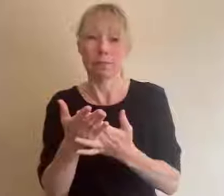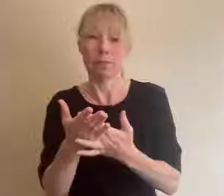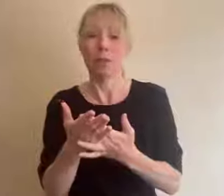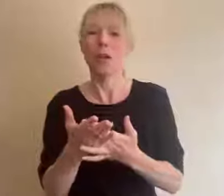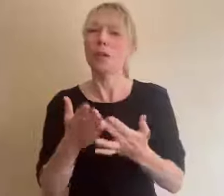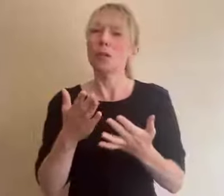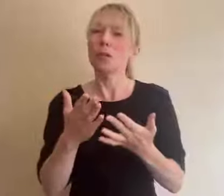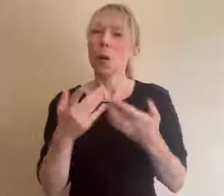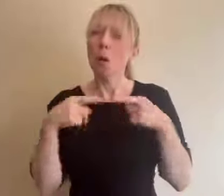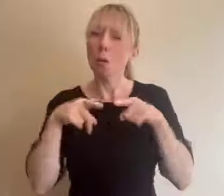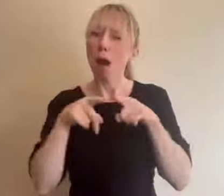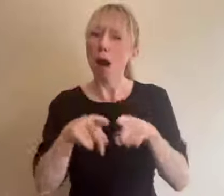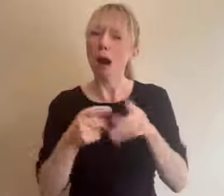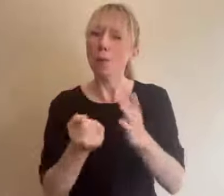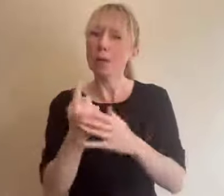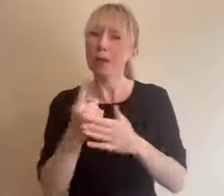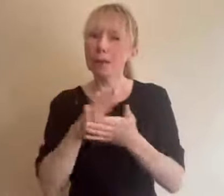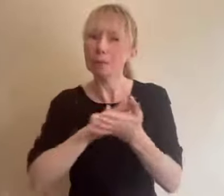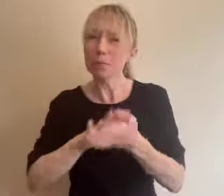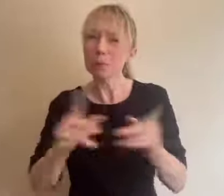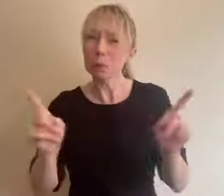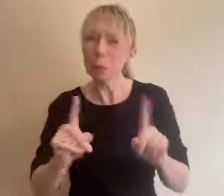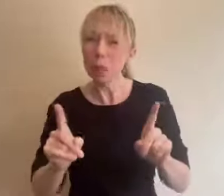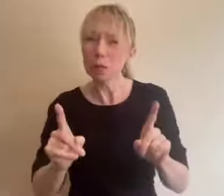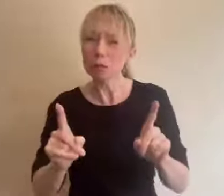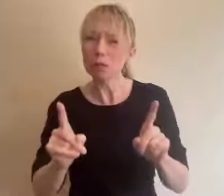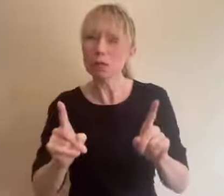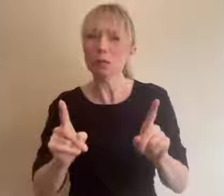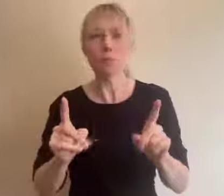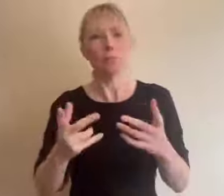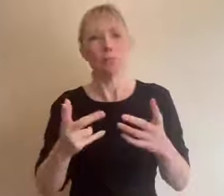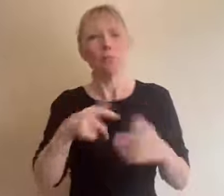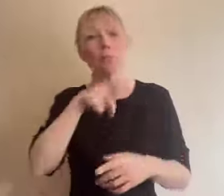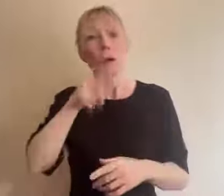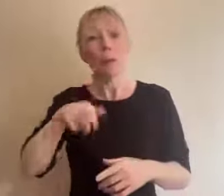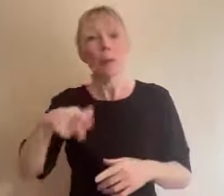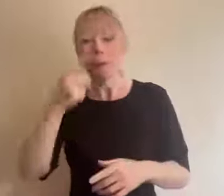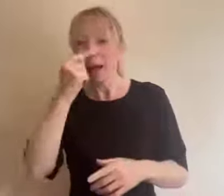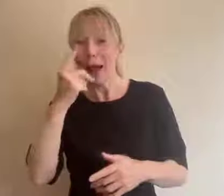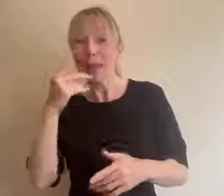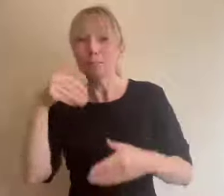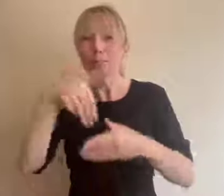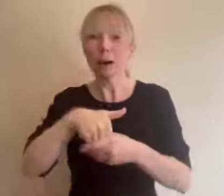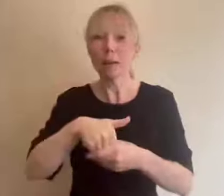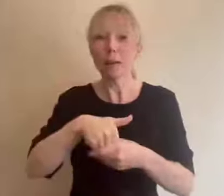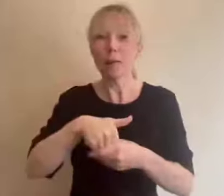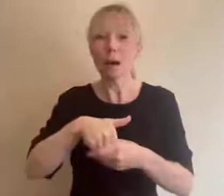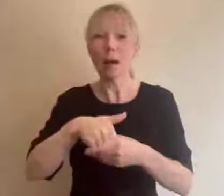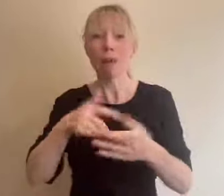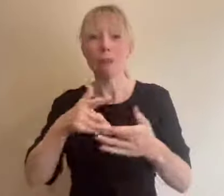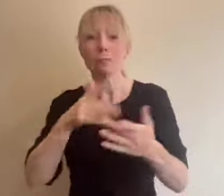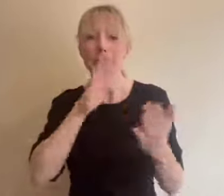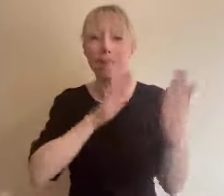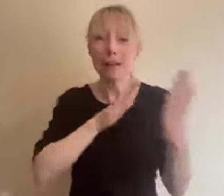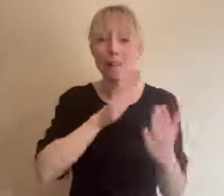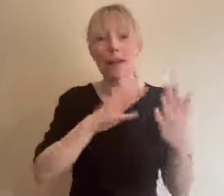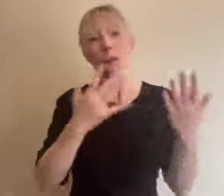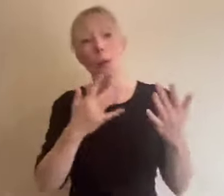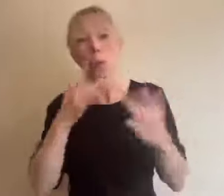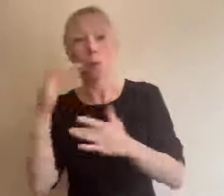event a hybrid event event is one in which people can participate whether online or offline when you stream an event you